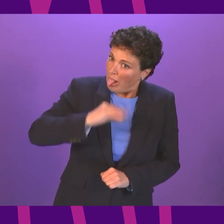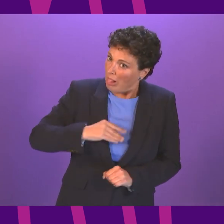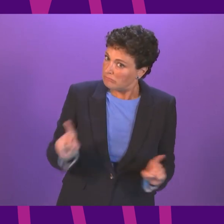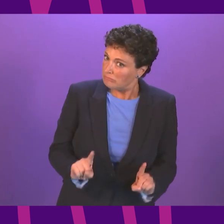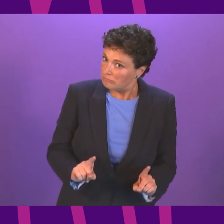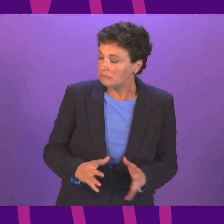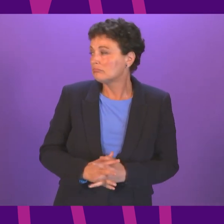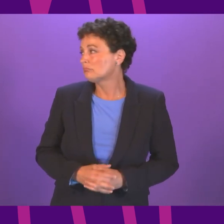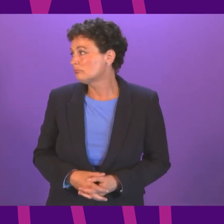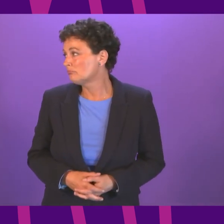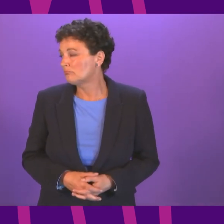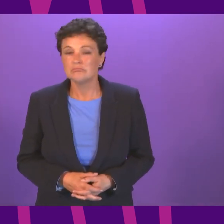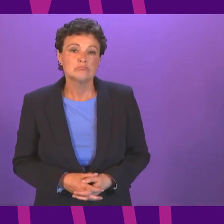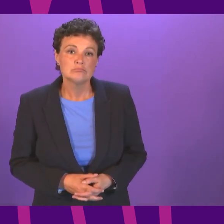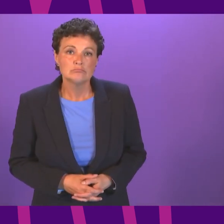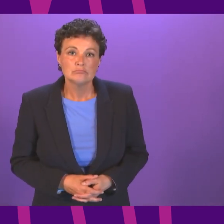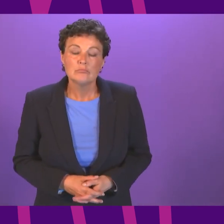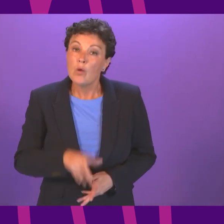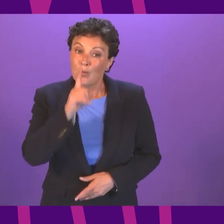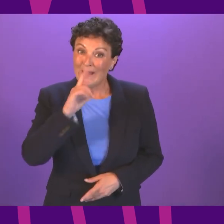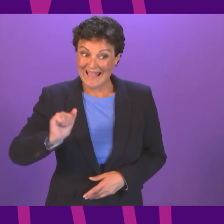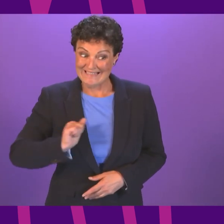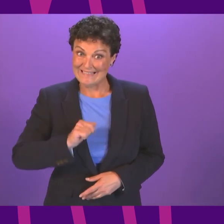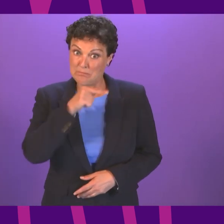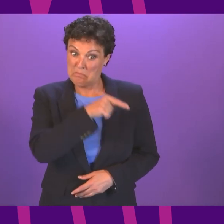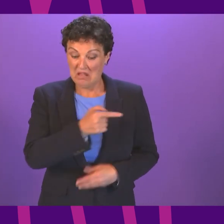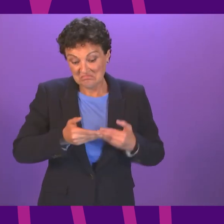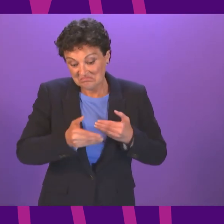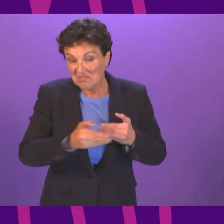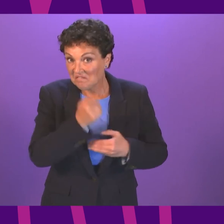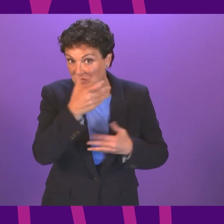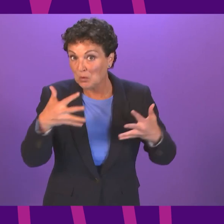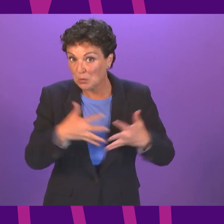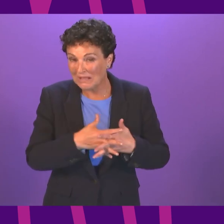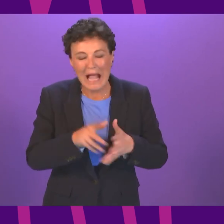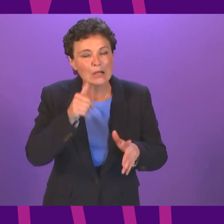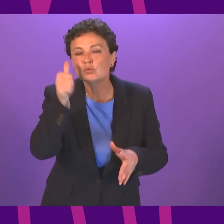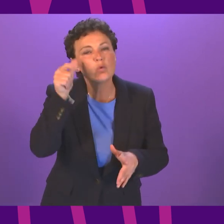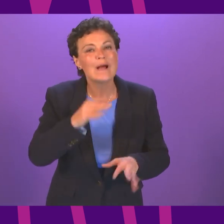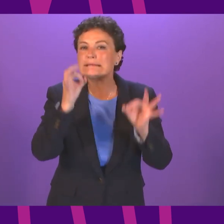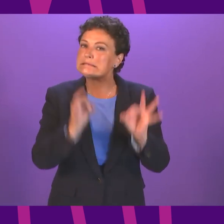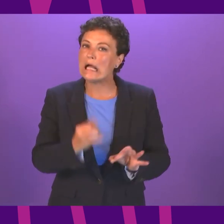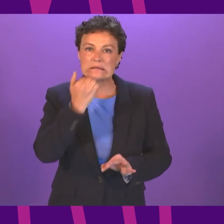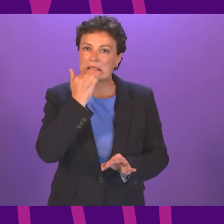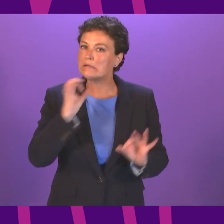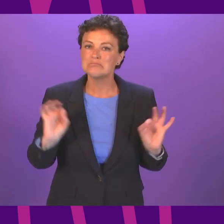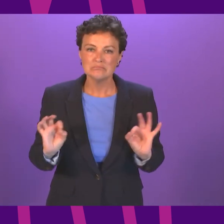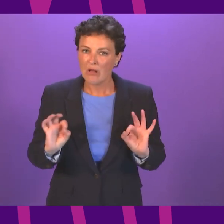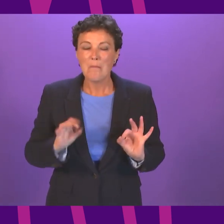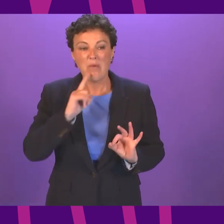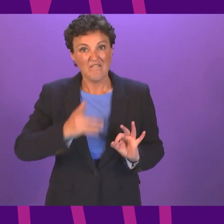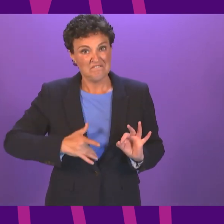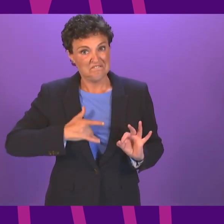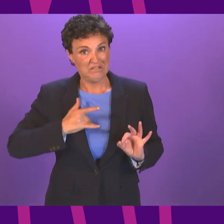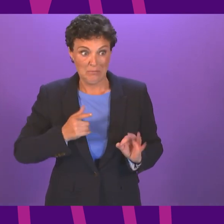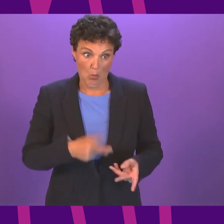We are expecting to receive JCVI guidance on this point over the next few weeks. I don't know exactly when that is likely to